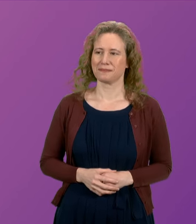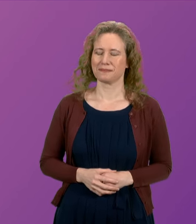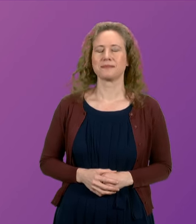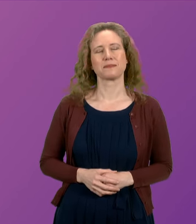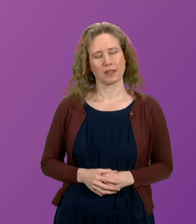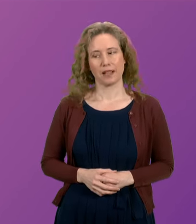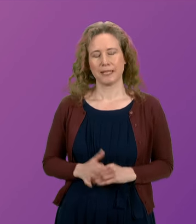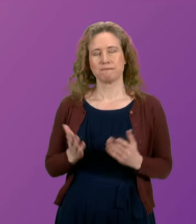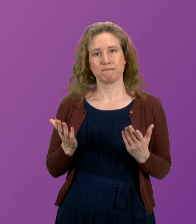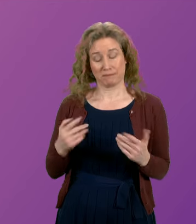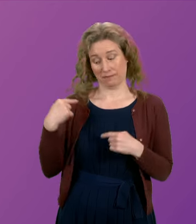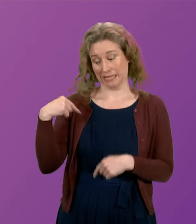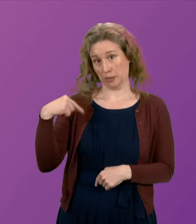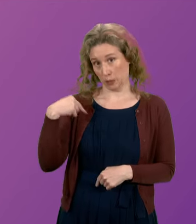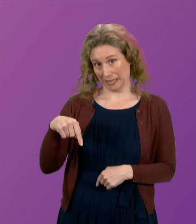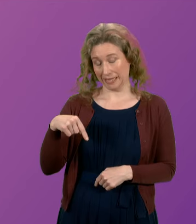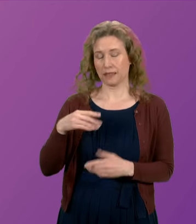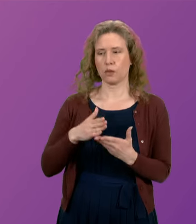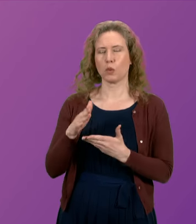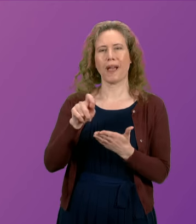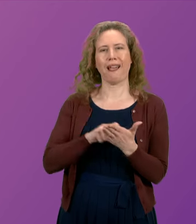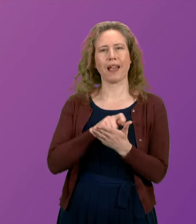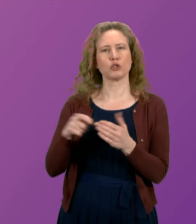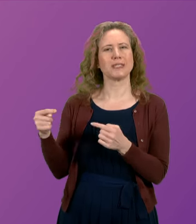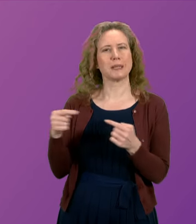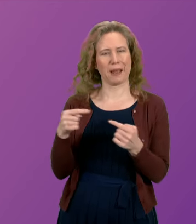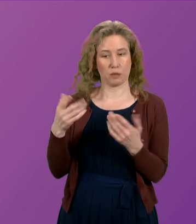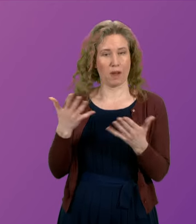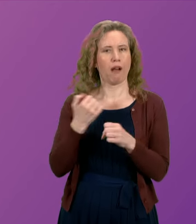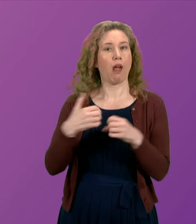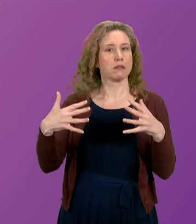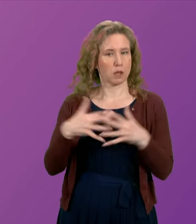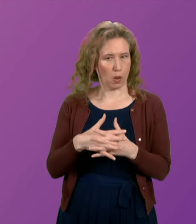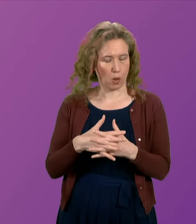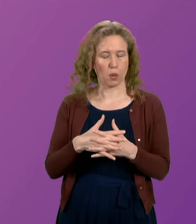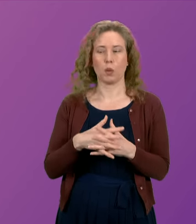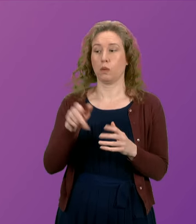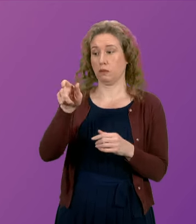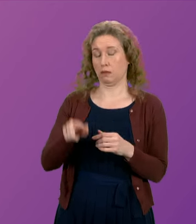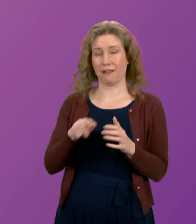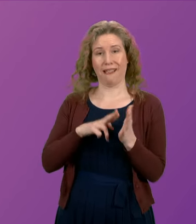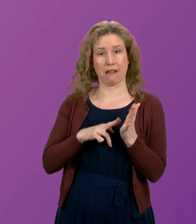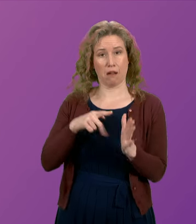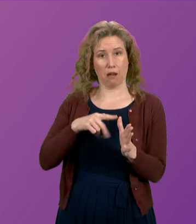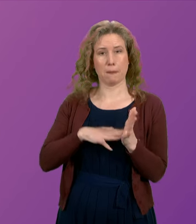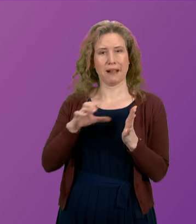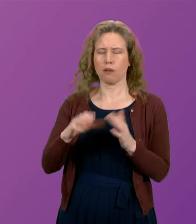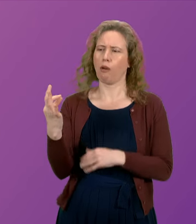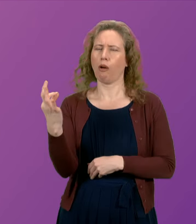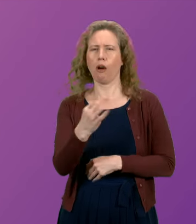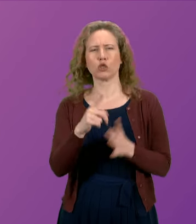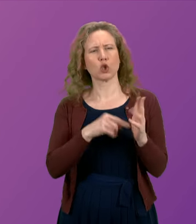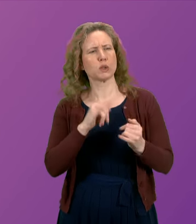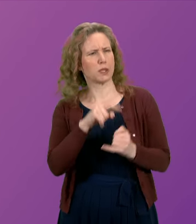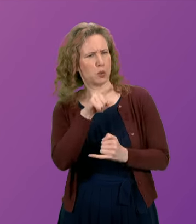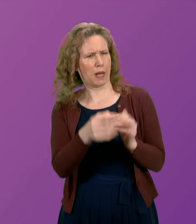Presiding officer, this week during the election debate in Glasgow, Anna McClintock asked John Swinney what he would do